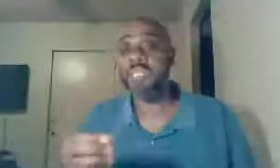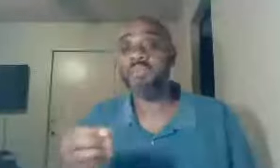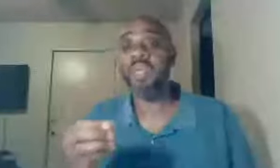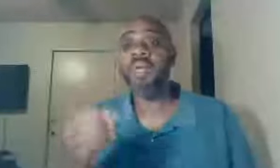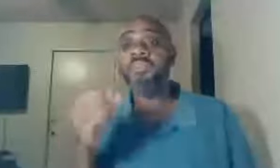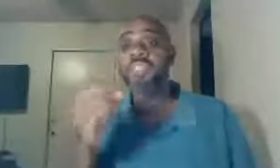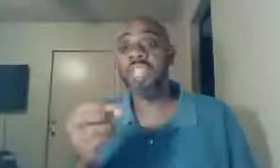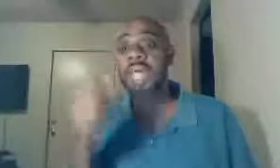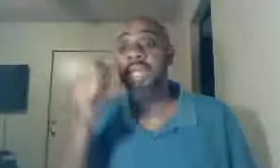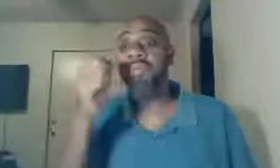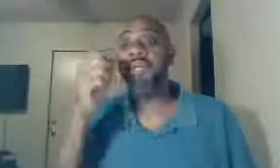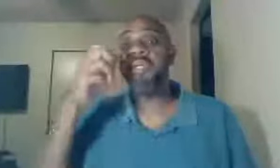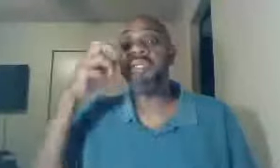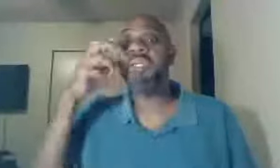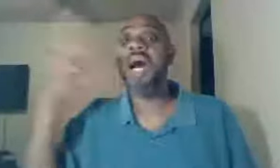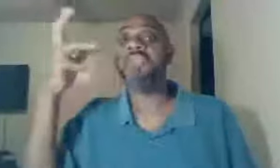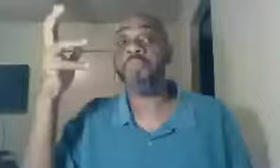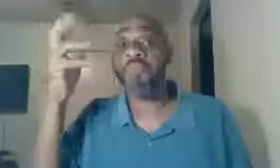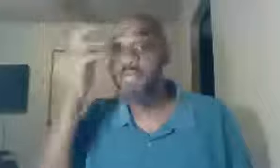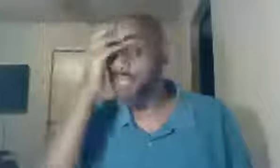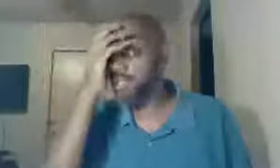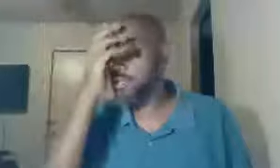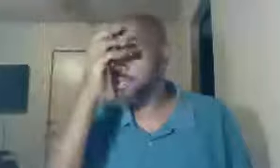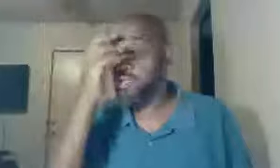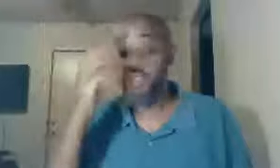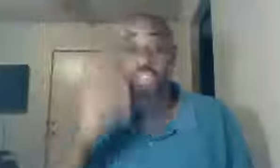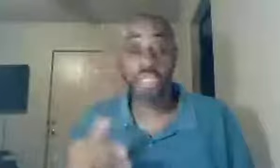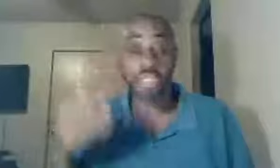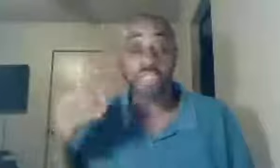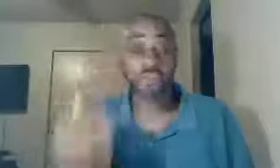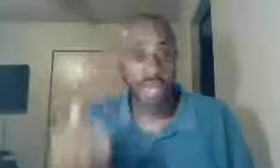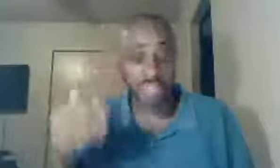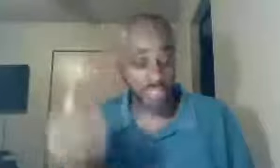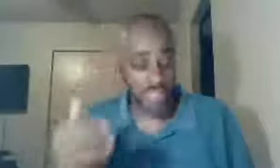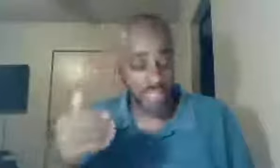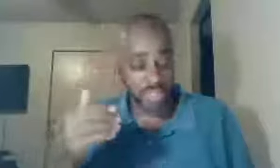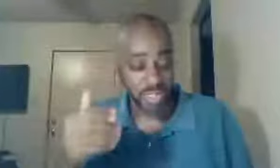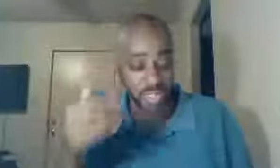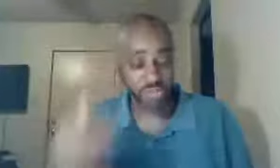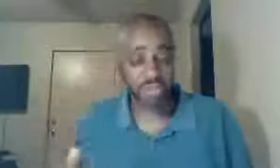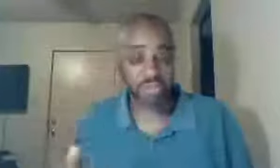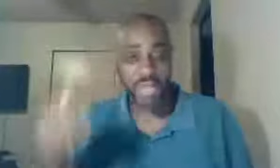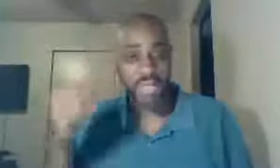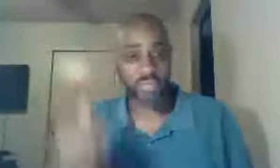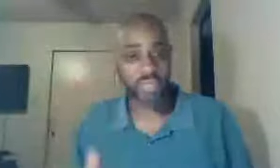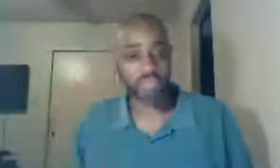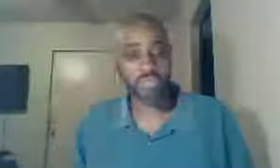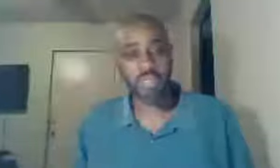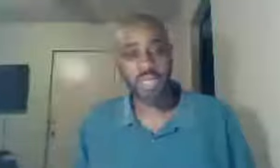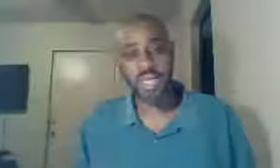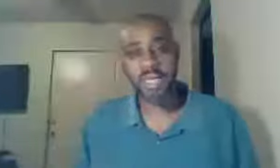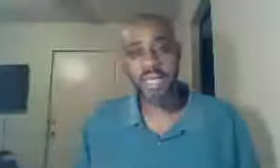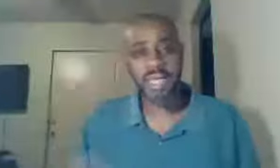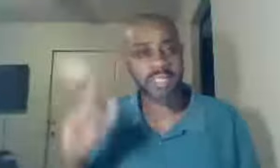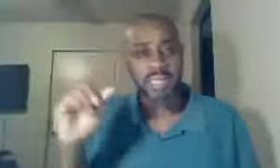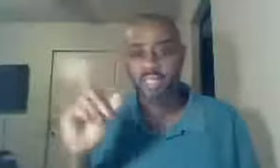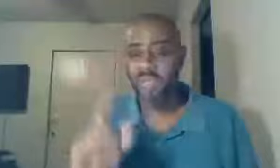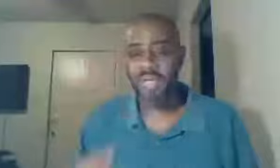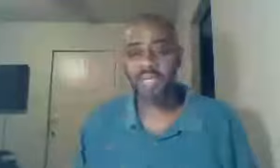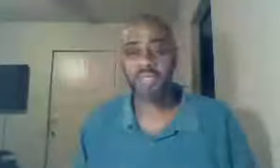the same gospel message, is Jesus Christ indeed, still crucified, yet risen from the dead, and sitting at the right hand of the